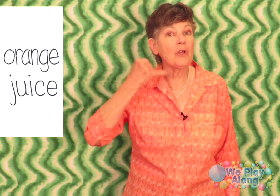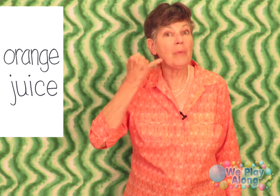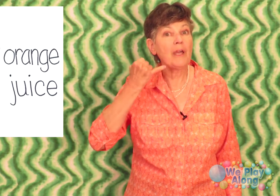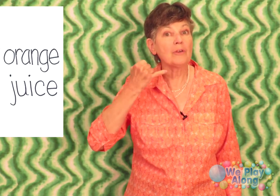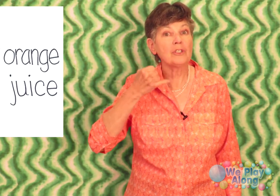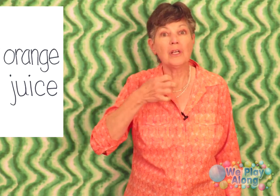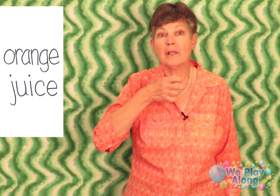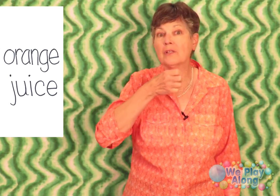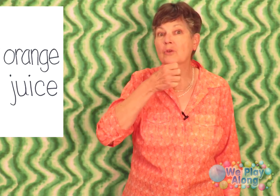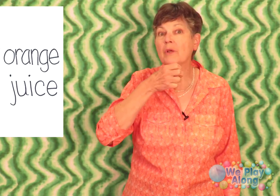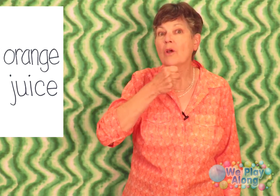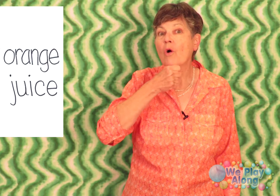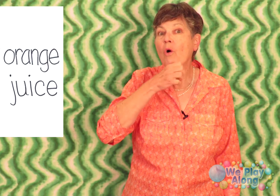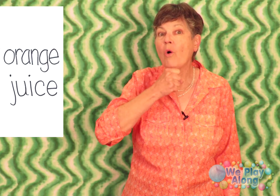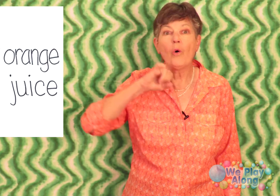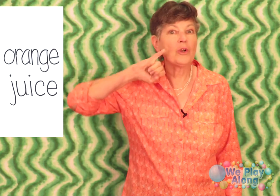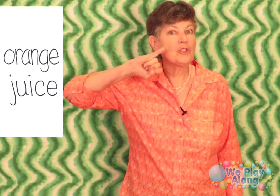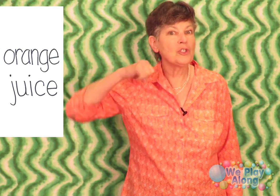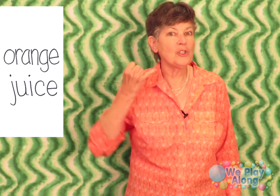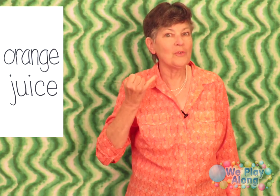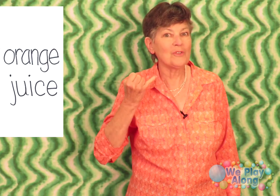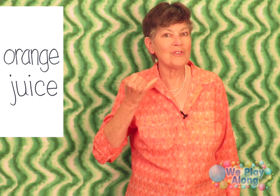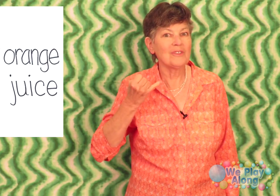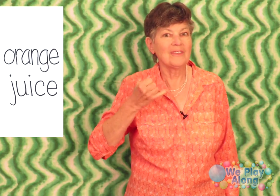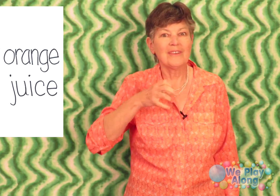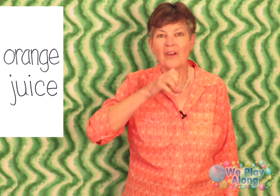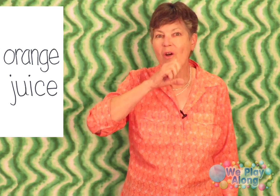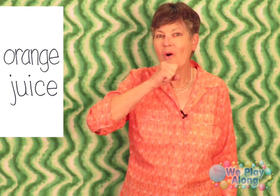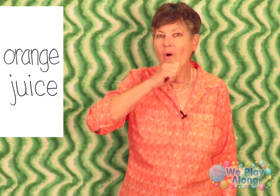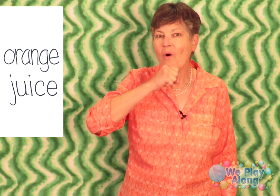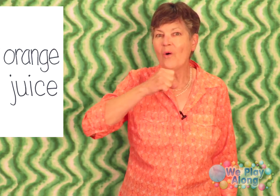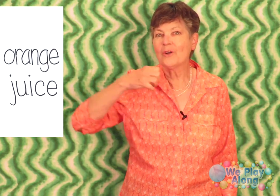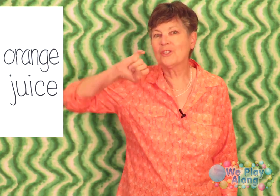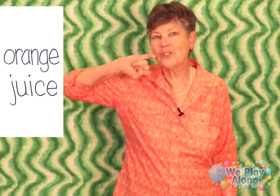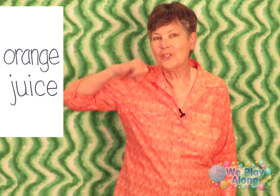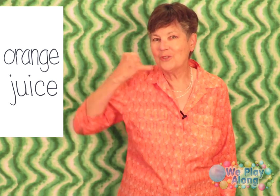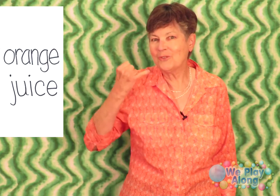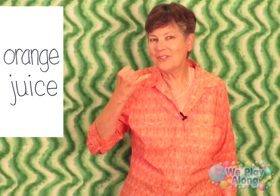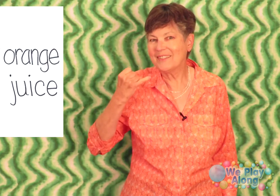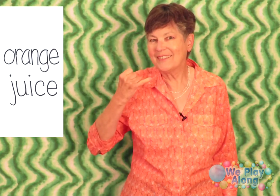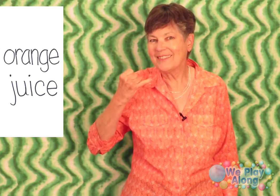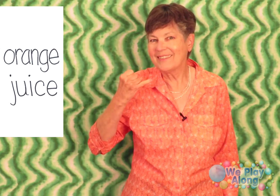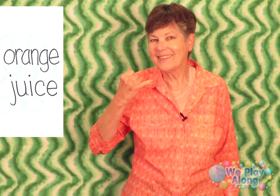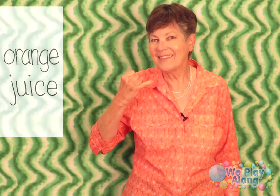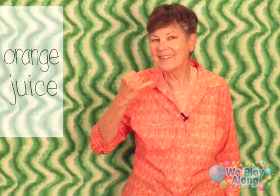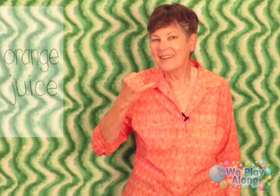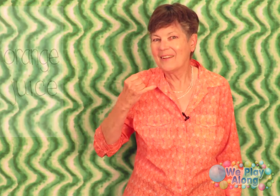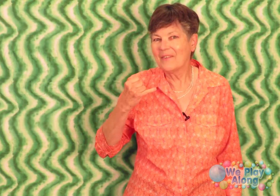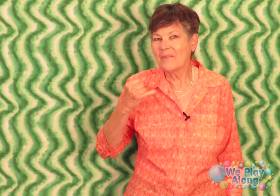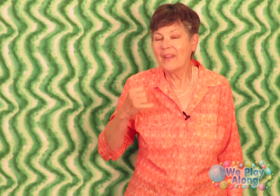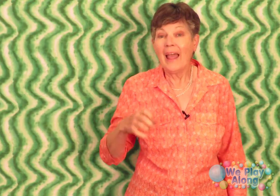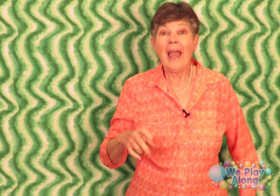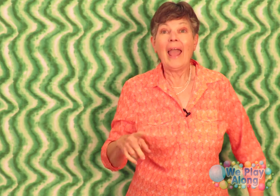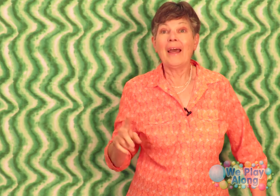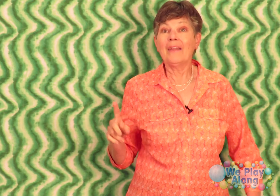here by your chin this would be orange juice orange juice and